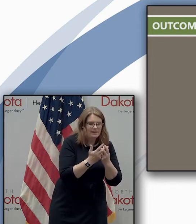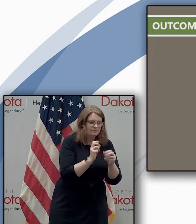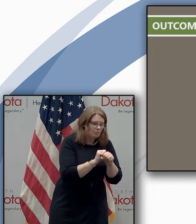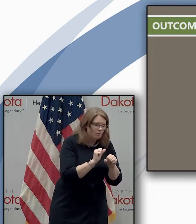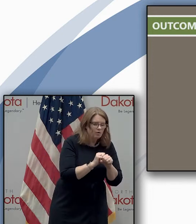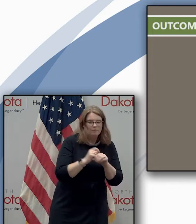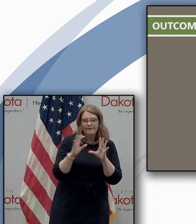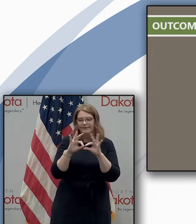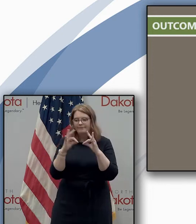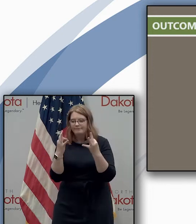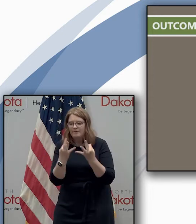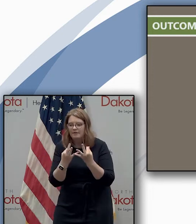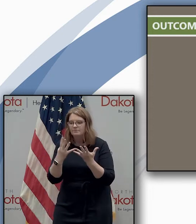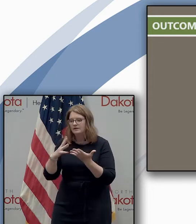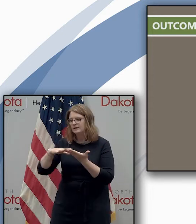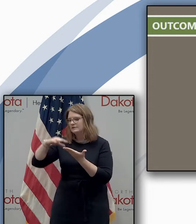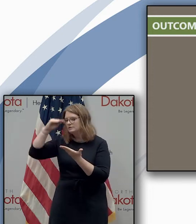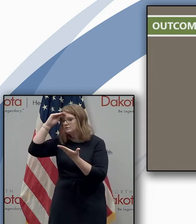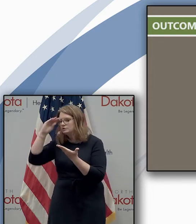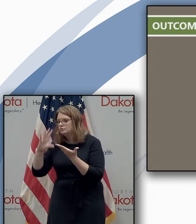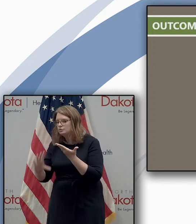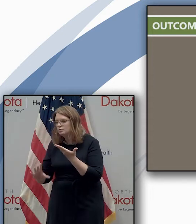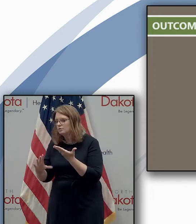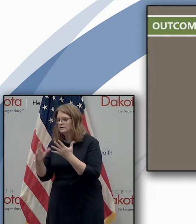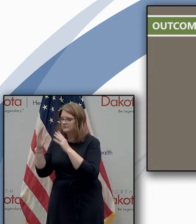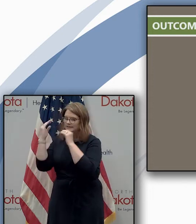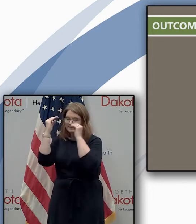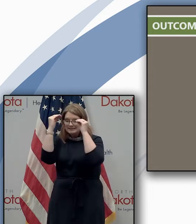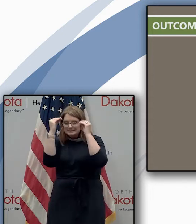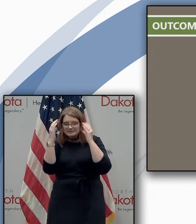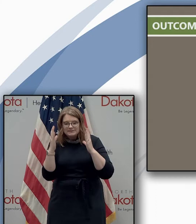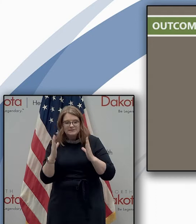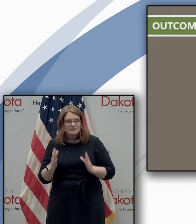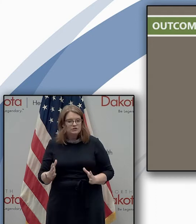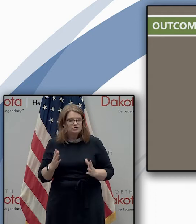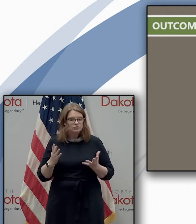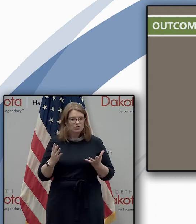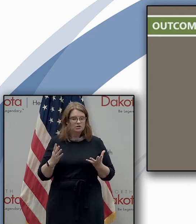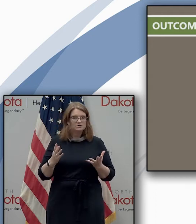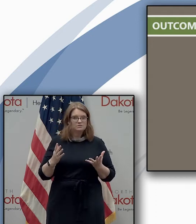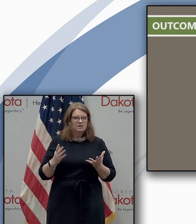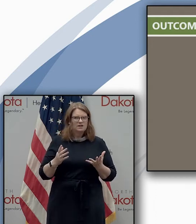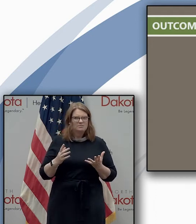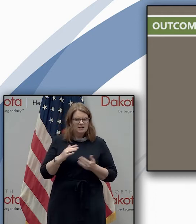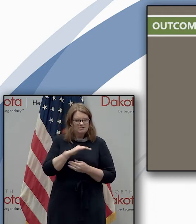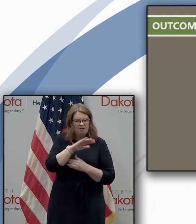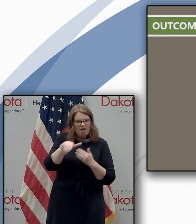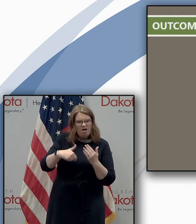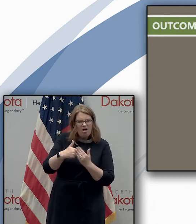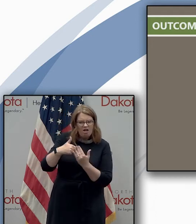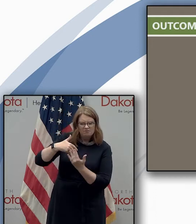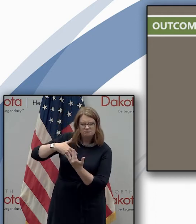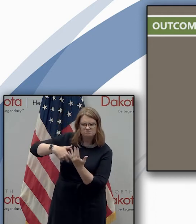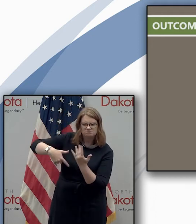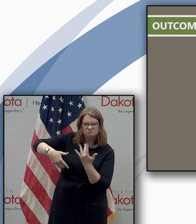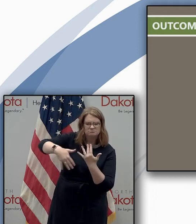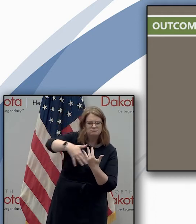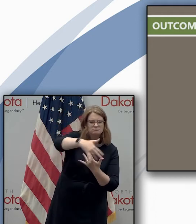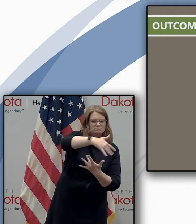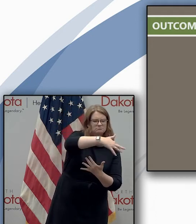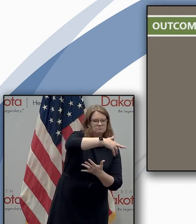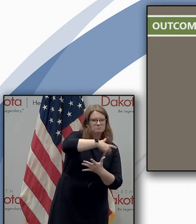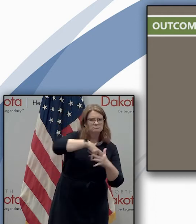the students that we interact with and the teachers who teach us and especially as we focus on